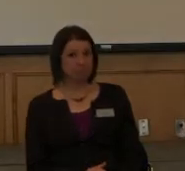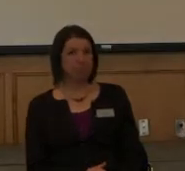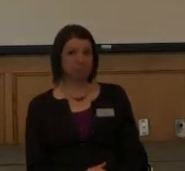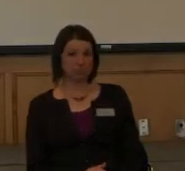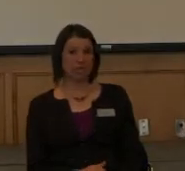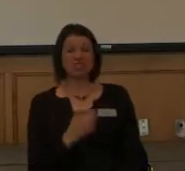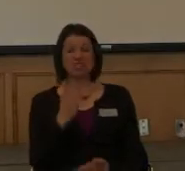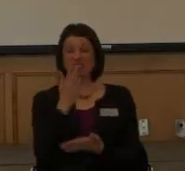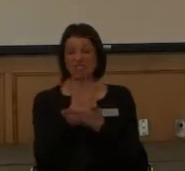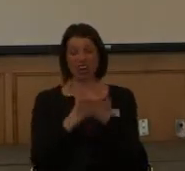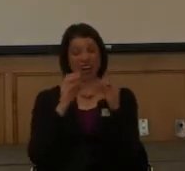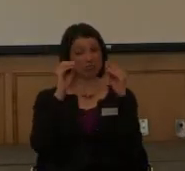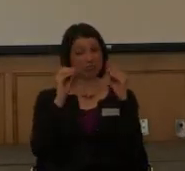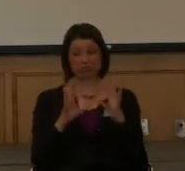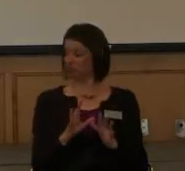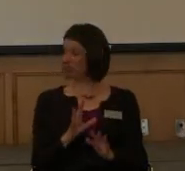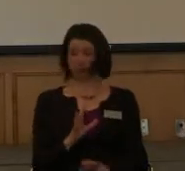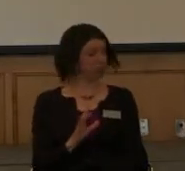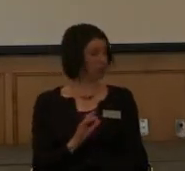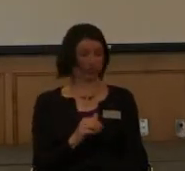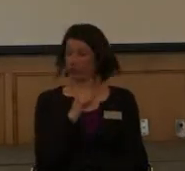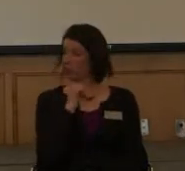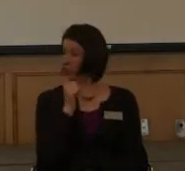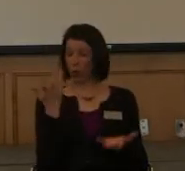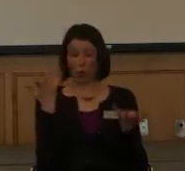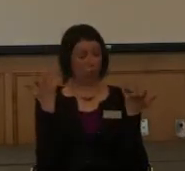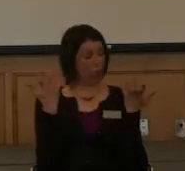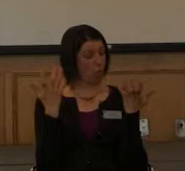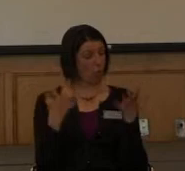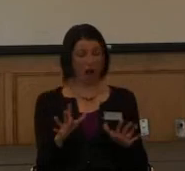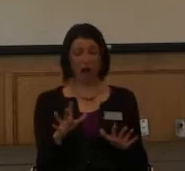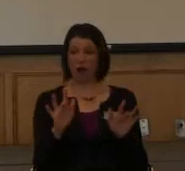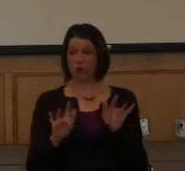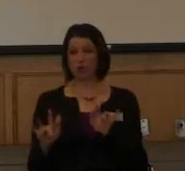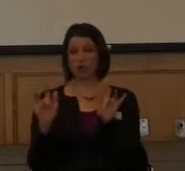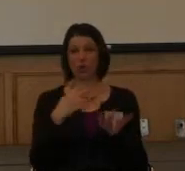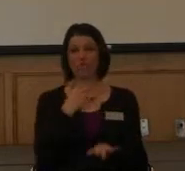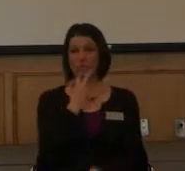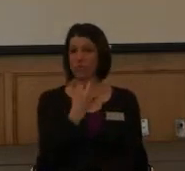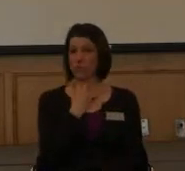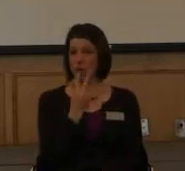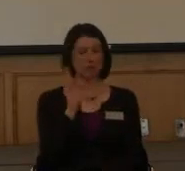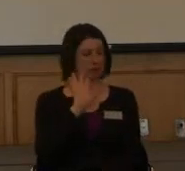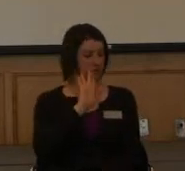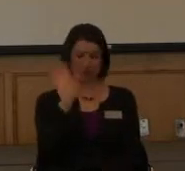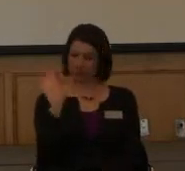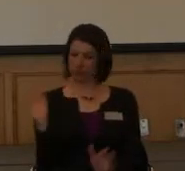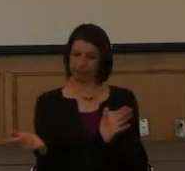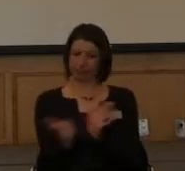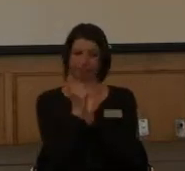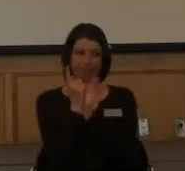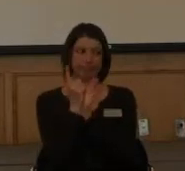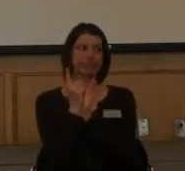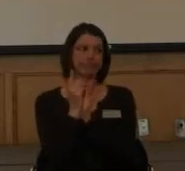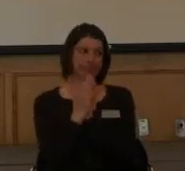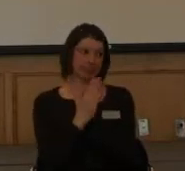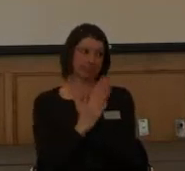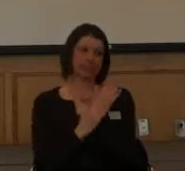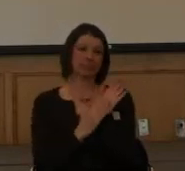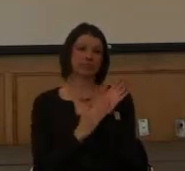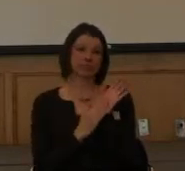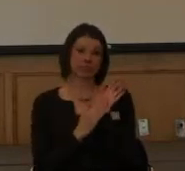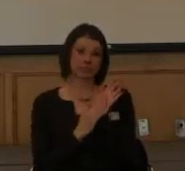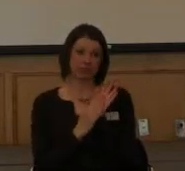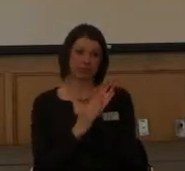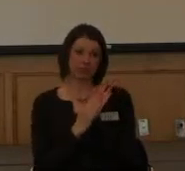there are some that, you know, what you record, that's weird. don't understand it. You know, especially like